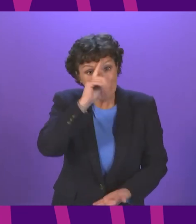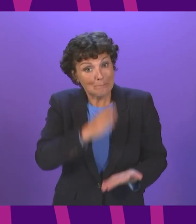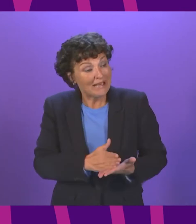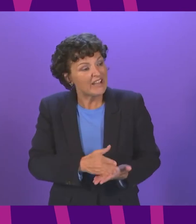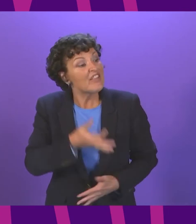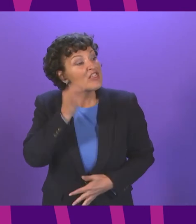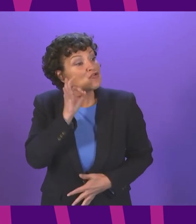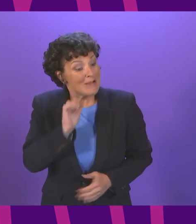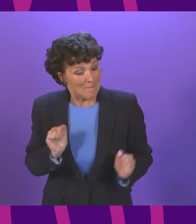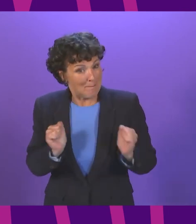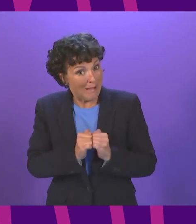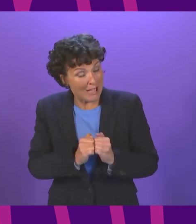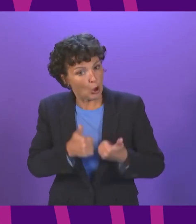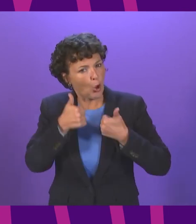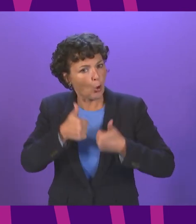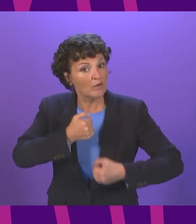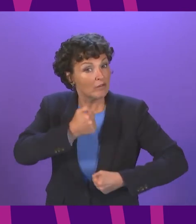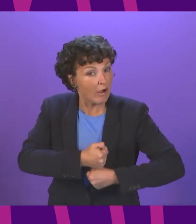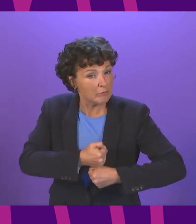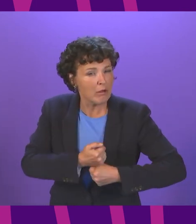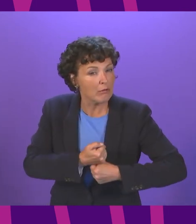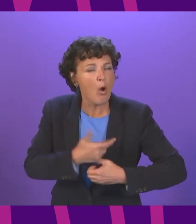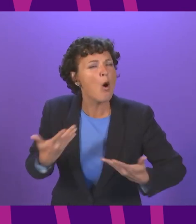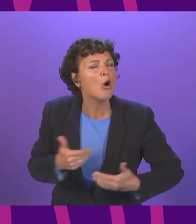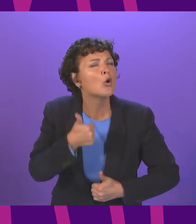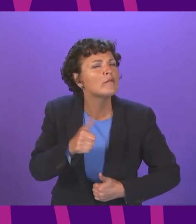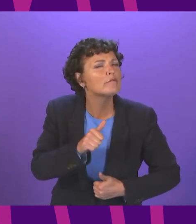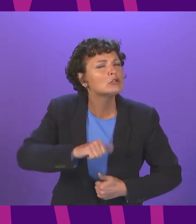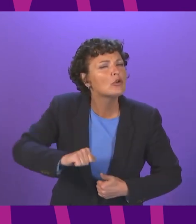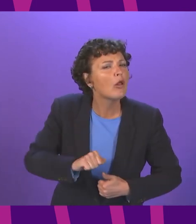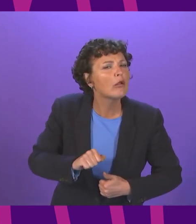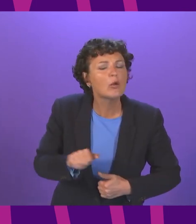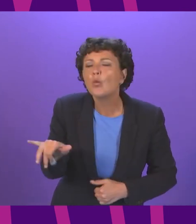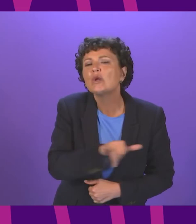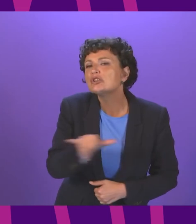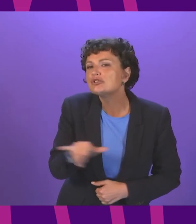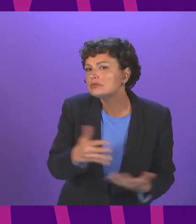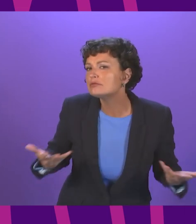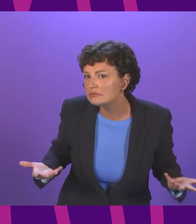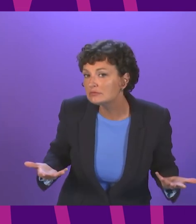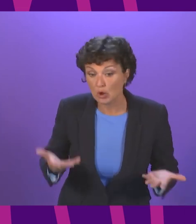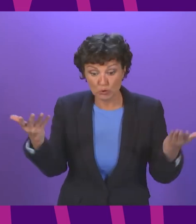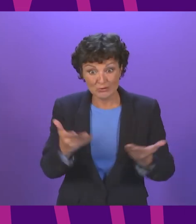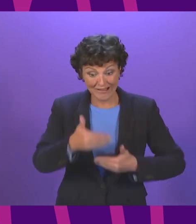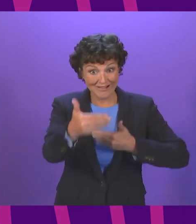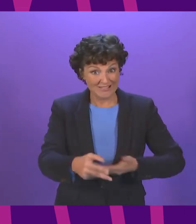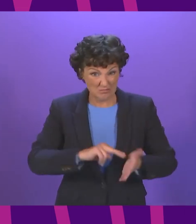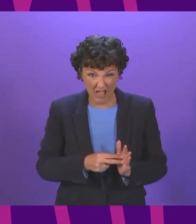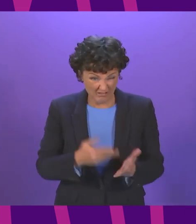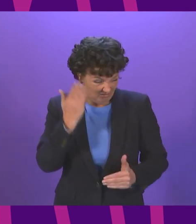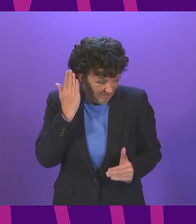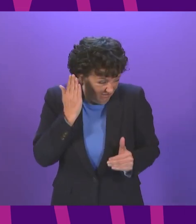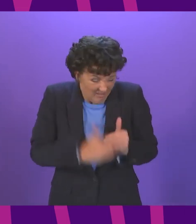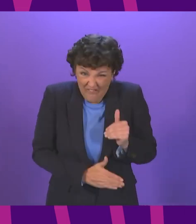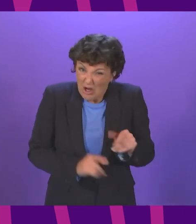Pact is either good for government or indeed good for Scotland and the proof is in the pudding today's programme for government did not even